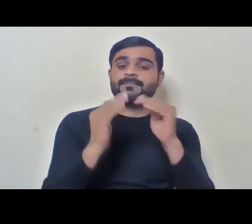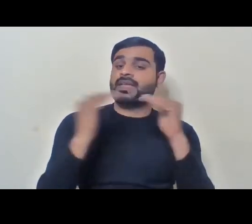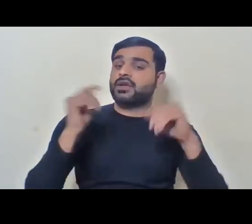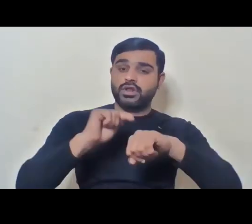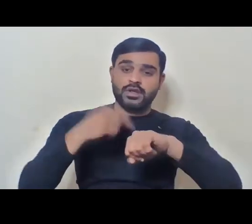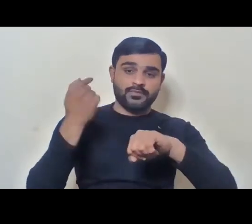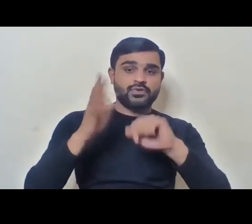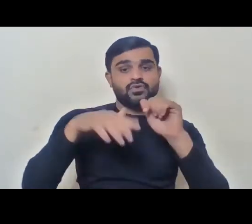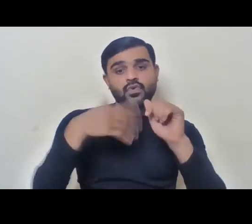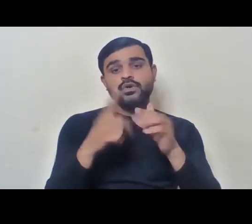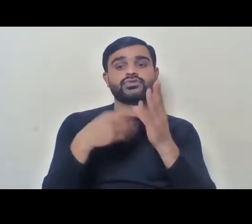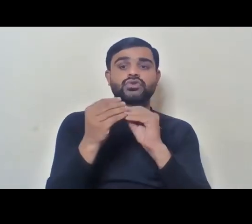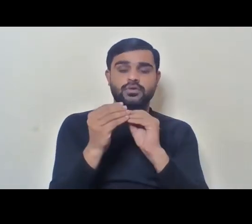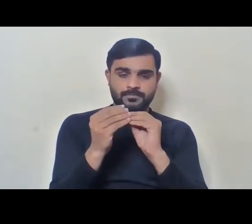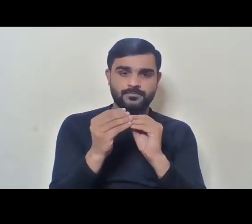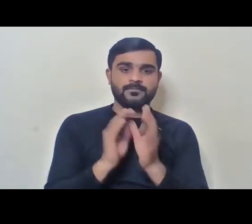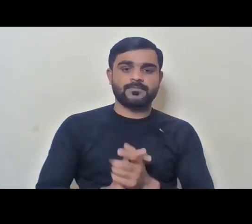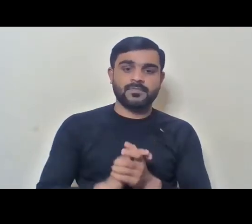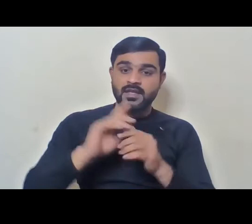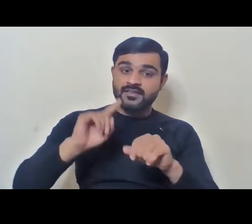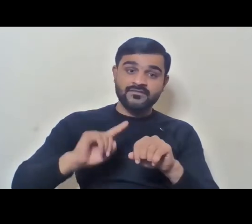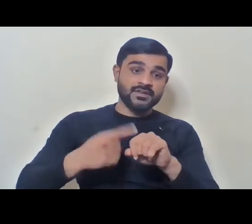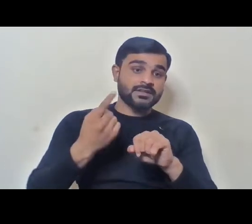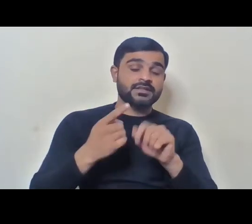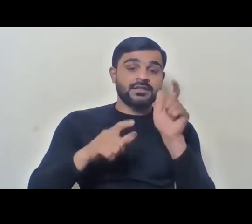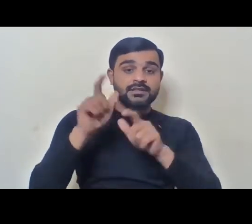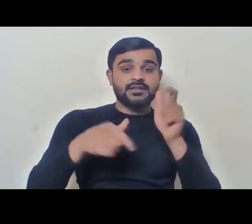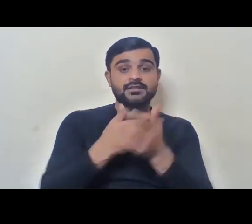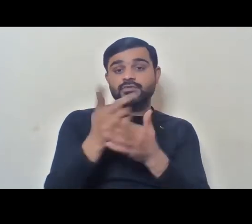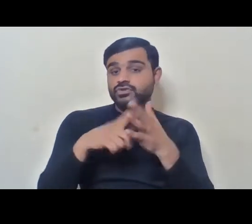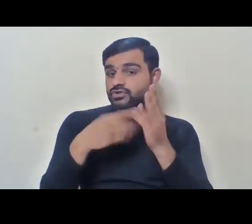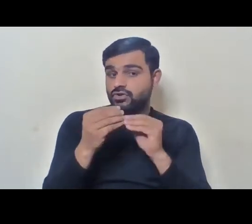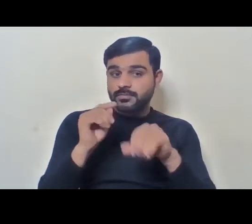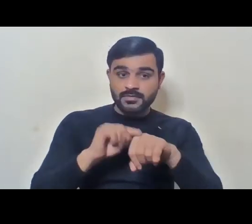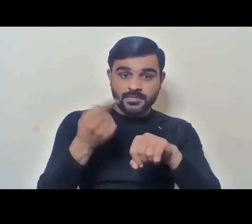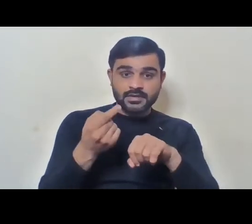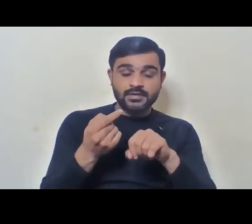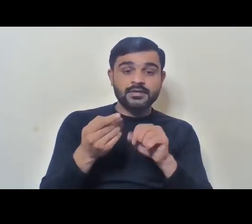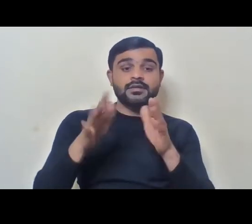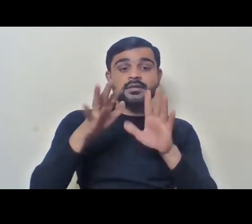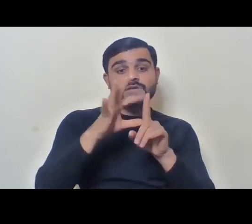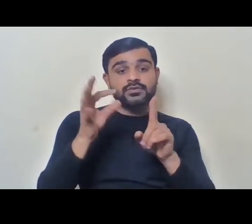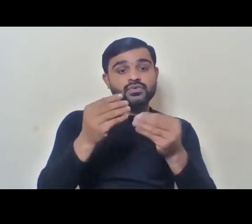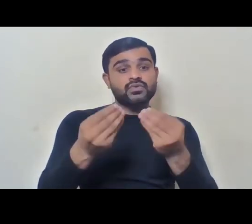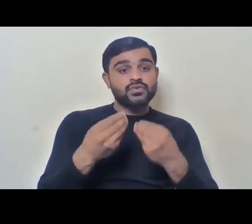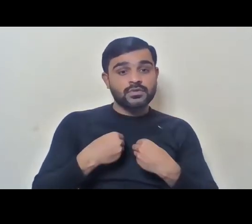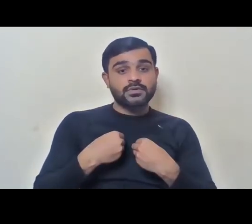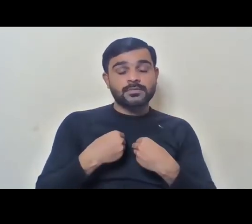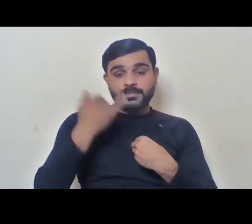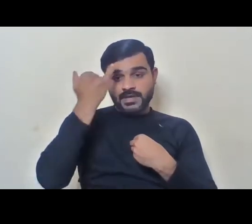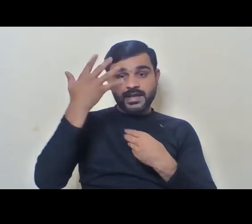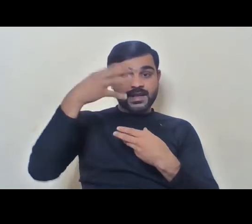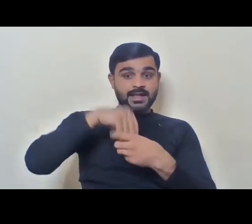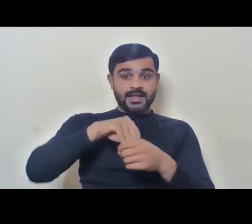employment? So, first of all, for public employment, the Act provides, there will be identification of